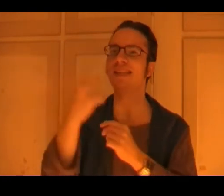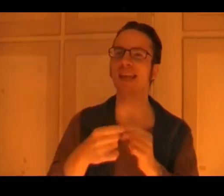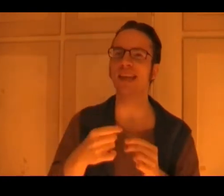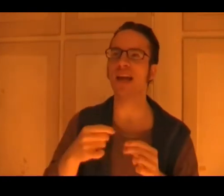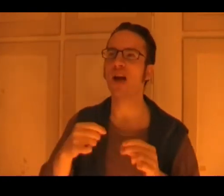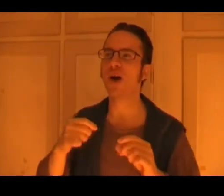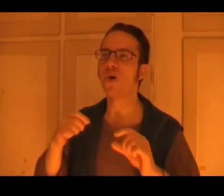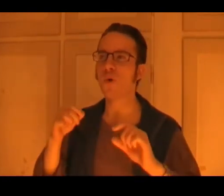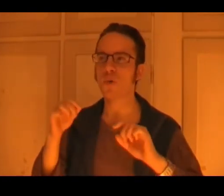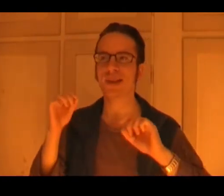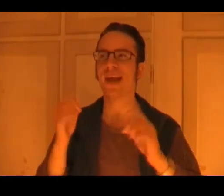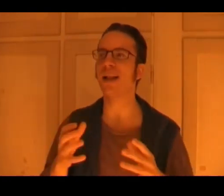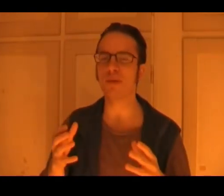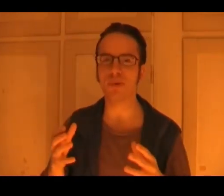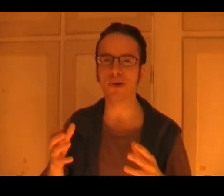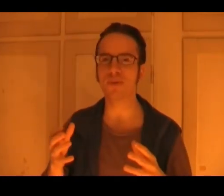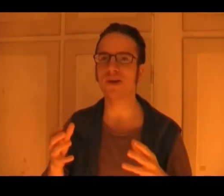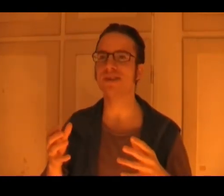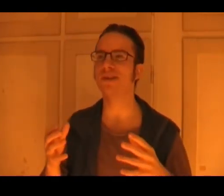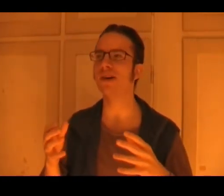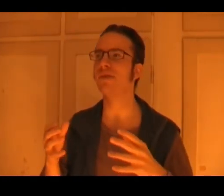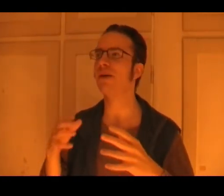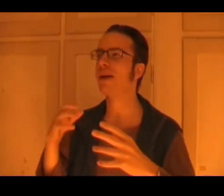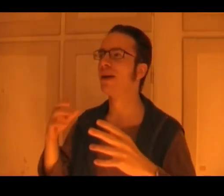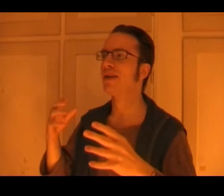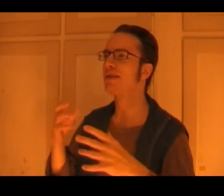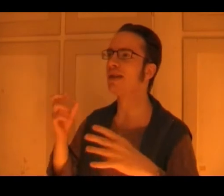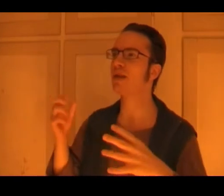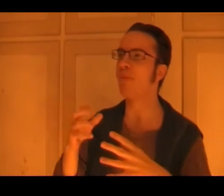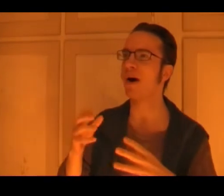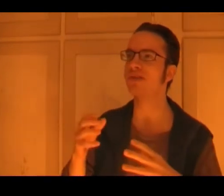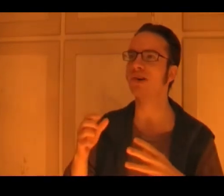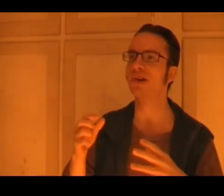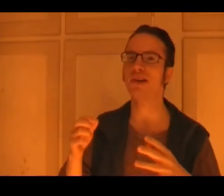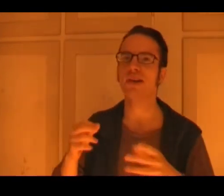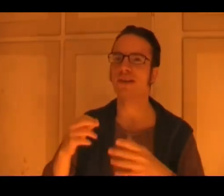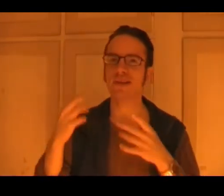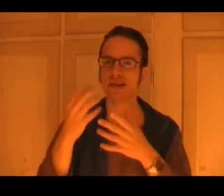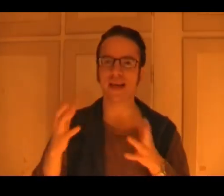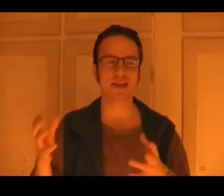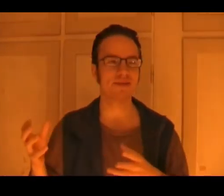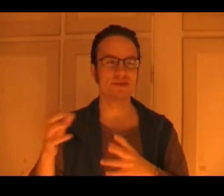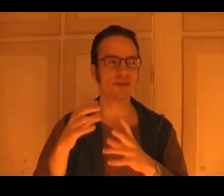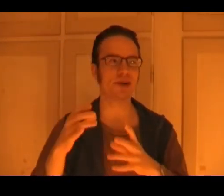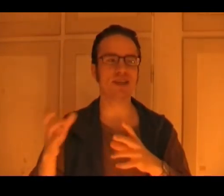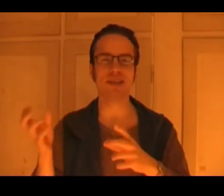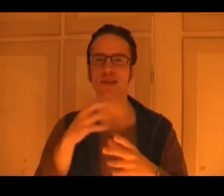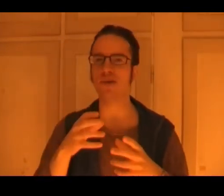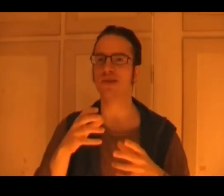did, or what the hell the point was of seeing the boxer, like, you know, he, he noticed